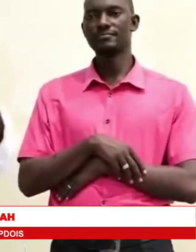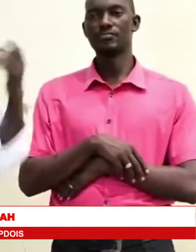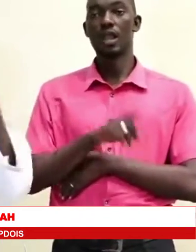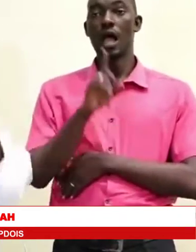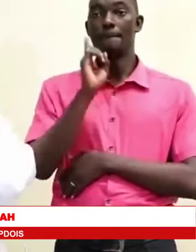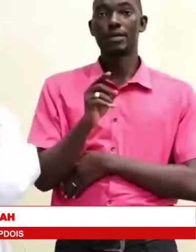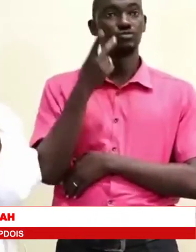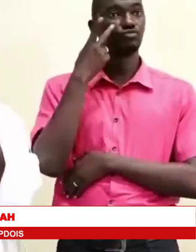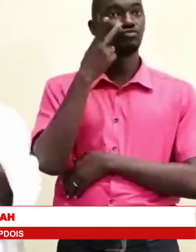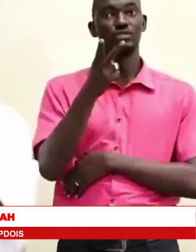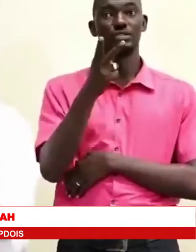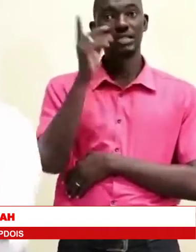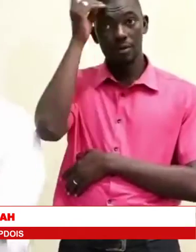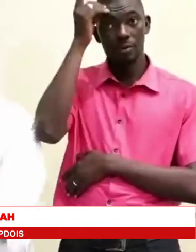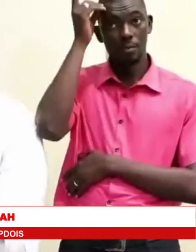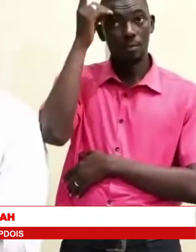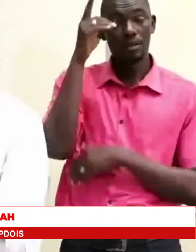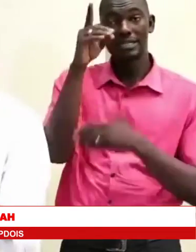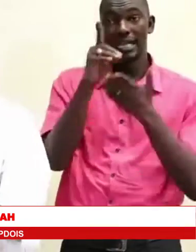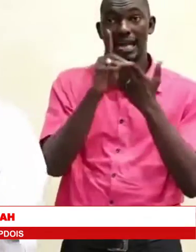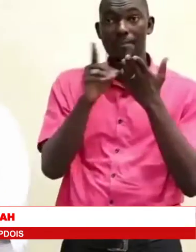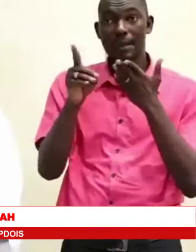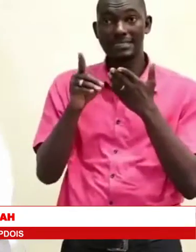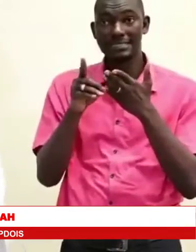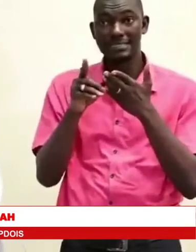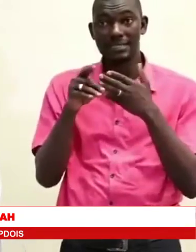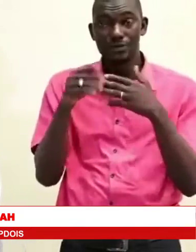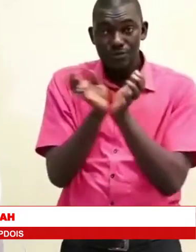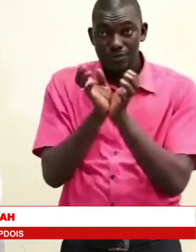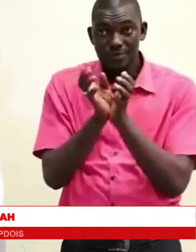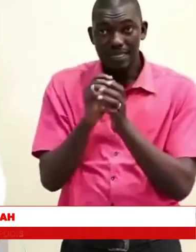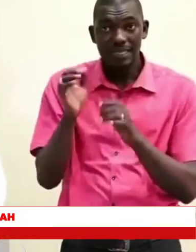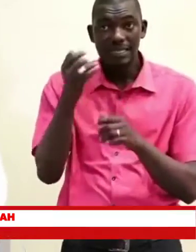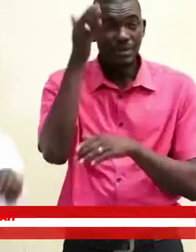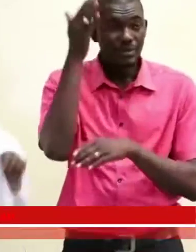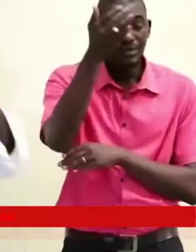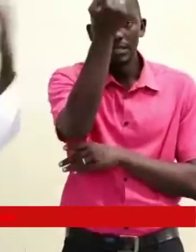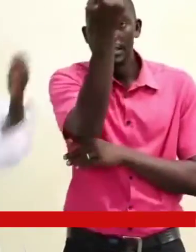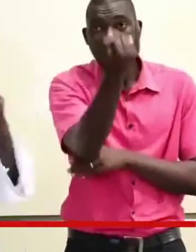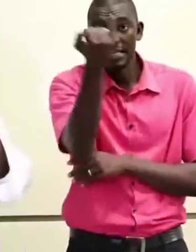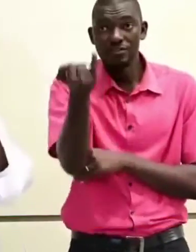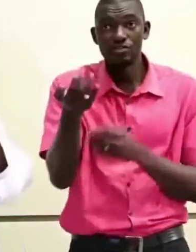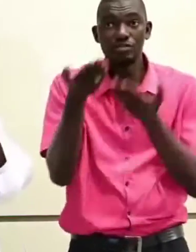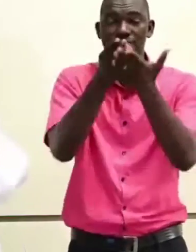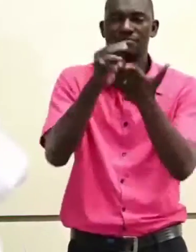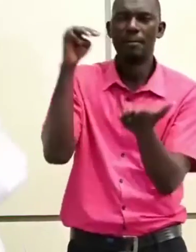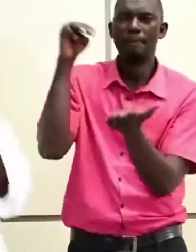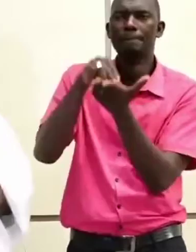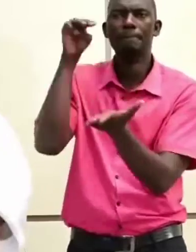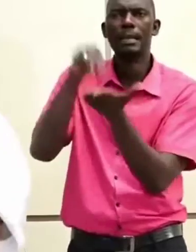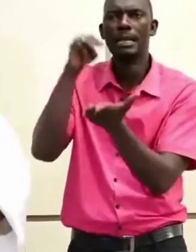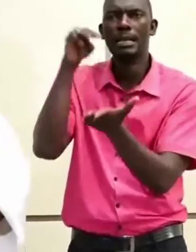But you will see parties going to an individual who will give millions